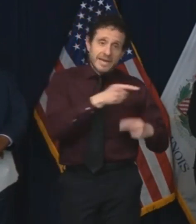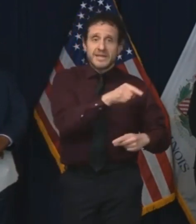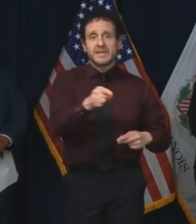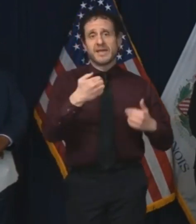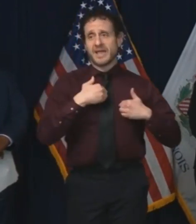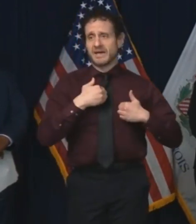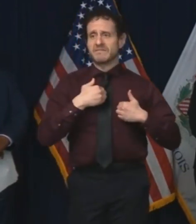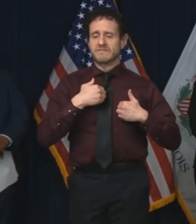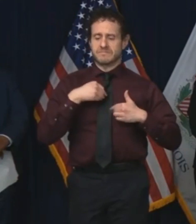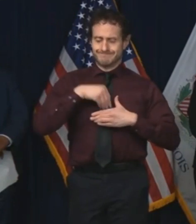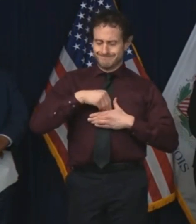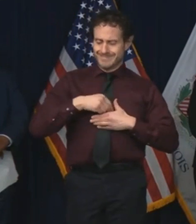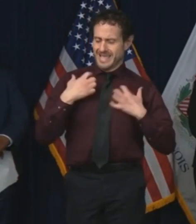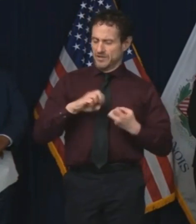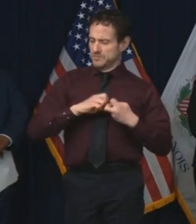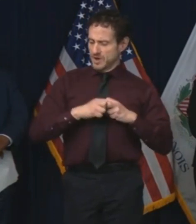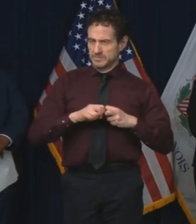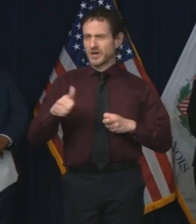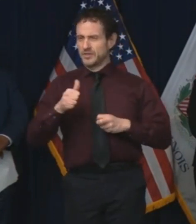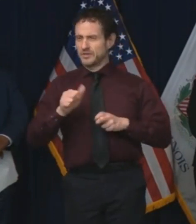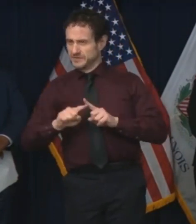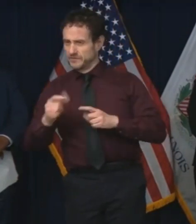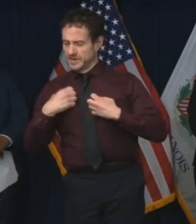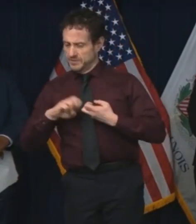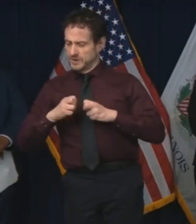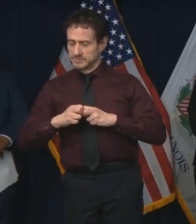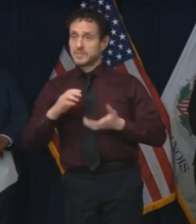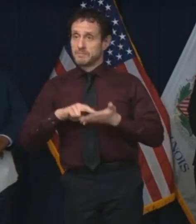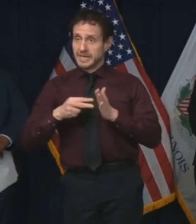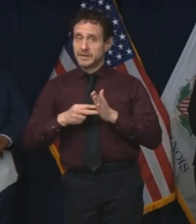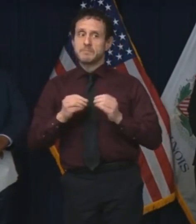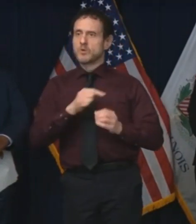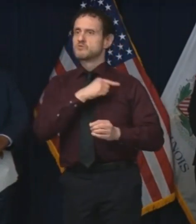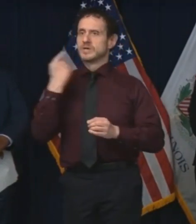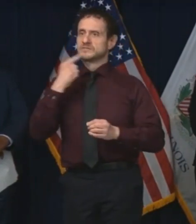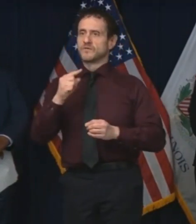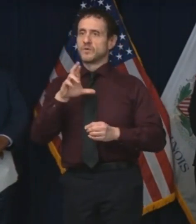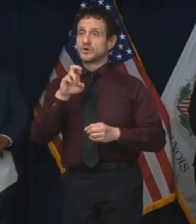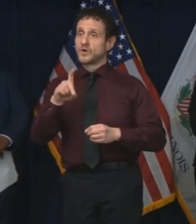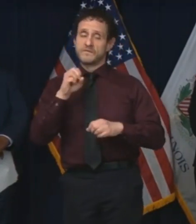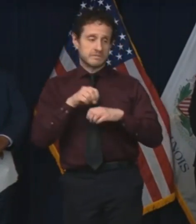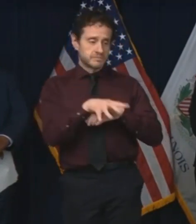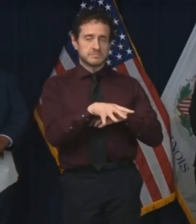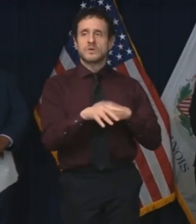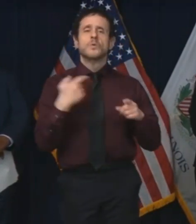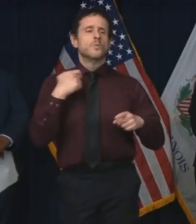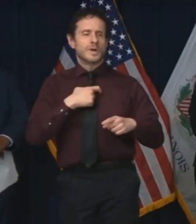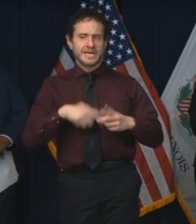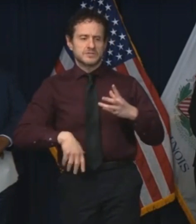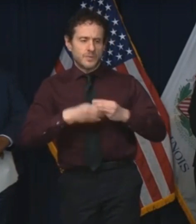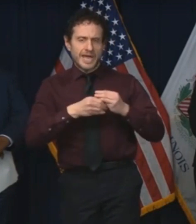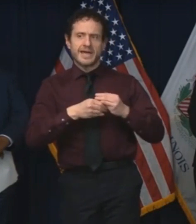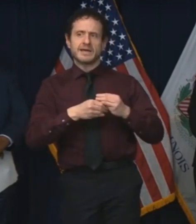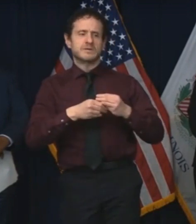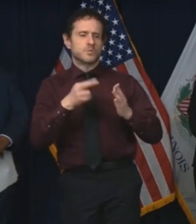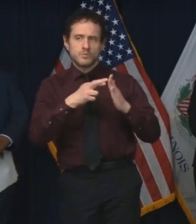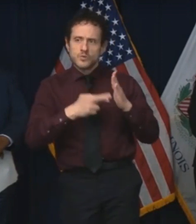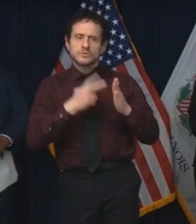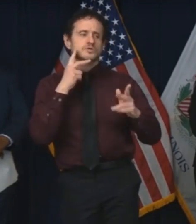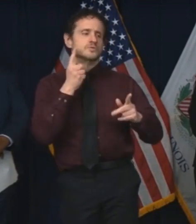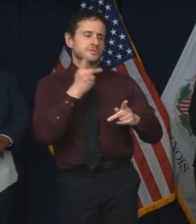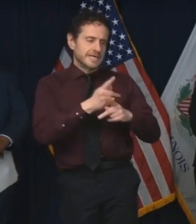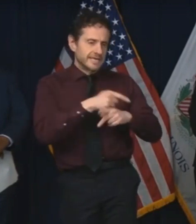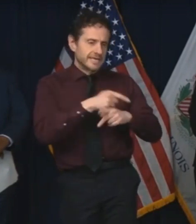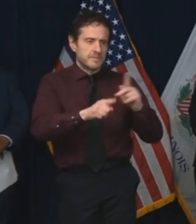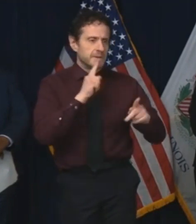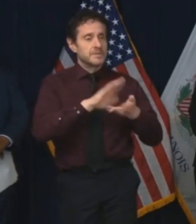are taking every precaution to ensure that we anticipate and care for those individuals in our system who may become very ill.